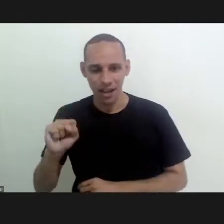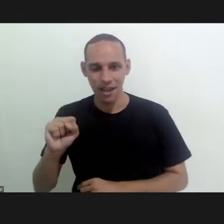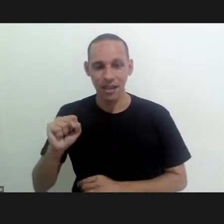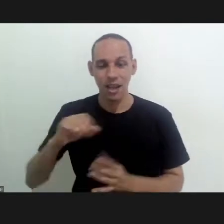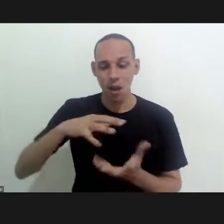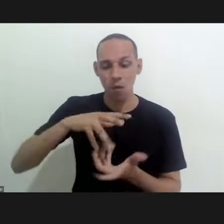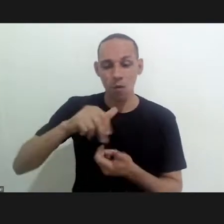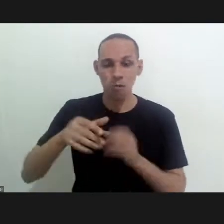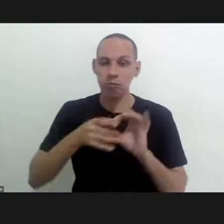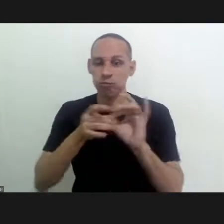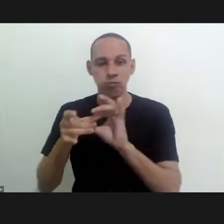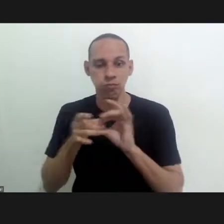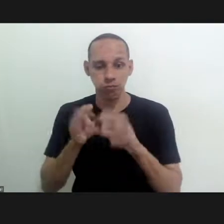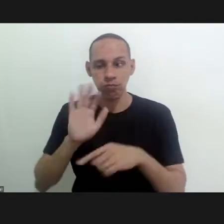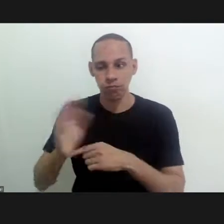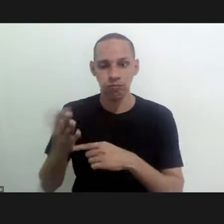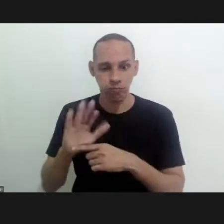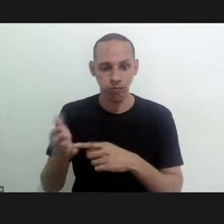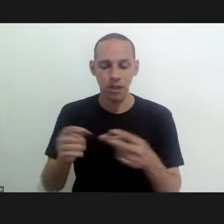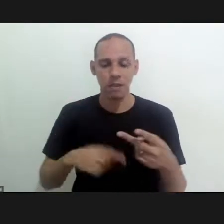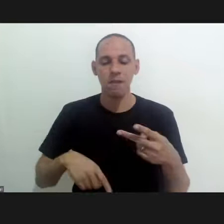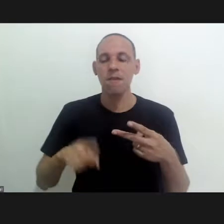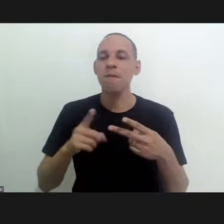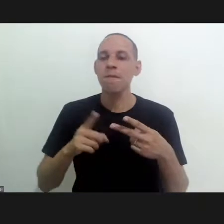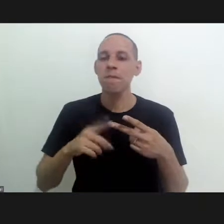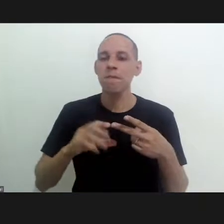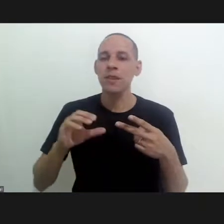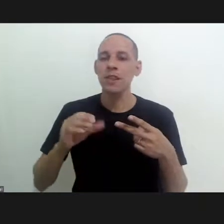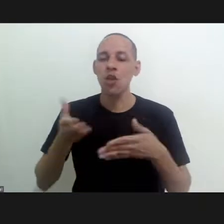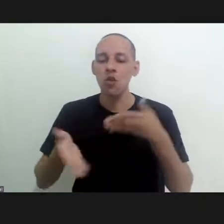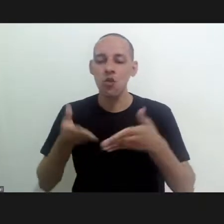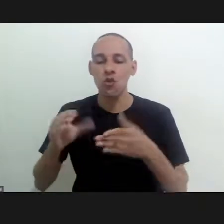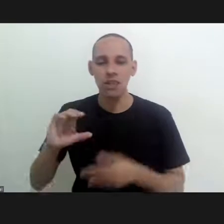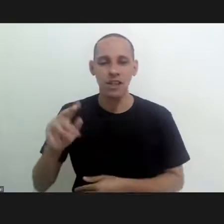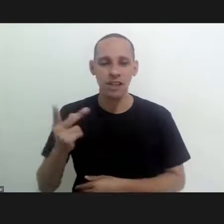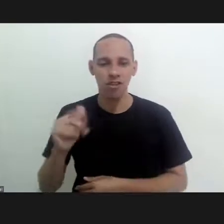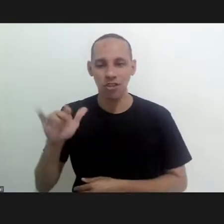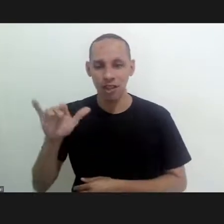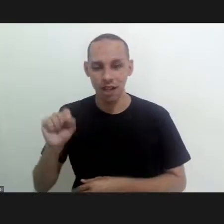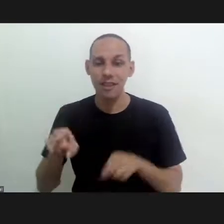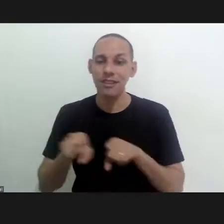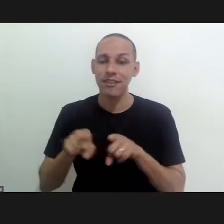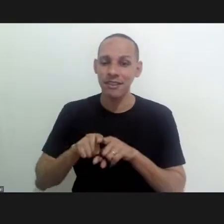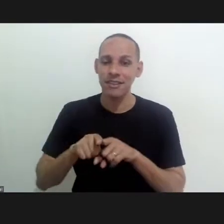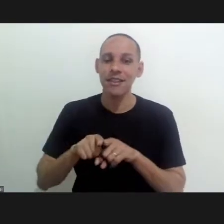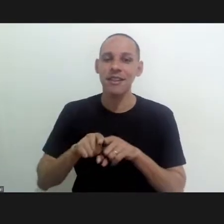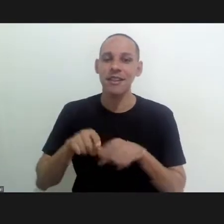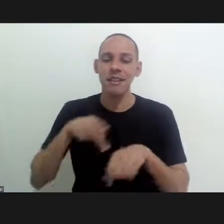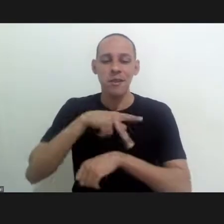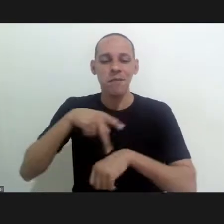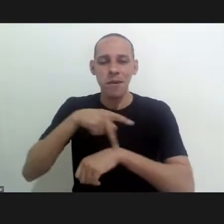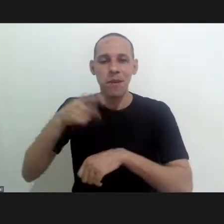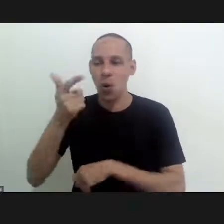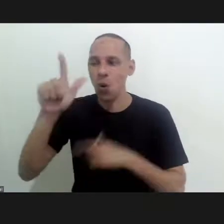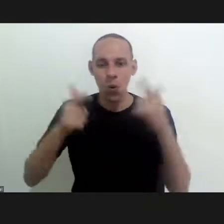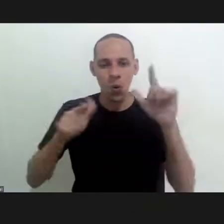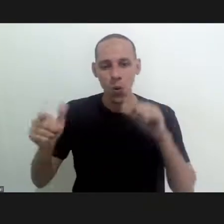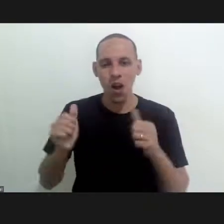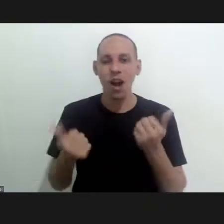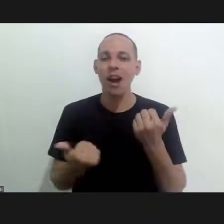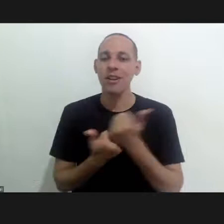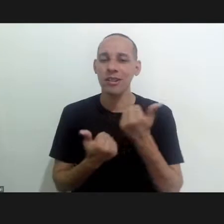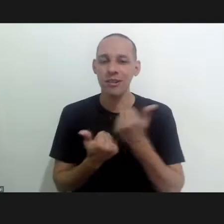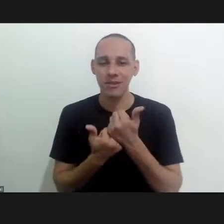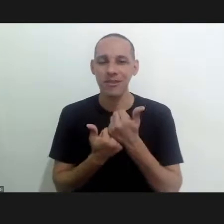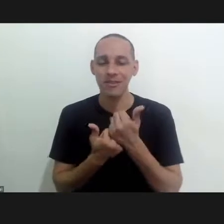and Cuida Chagas is an international collaboration organization with support